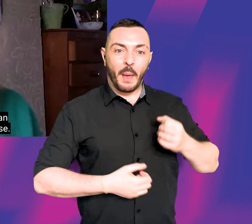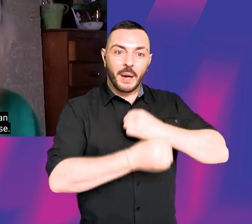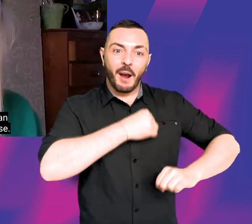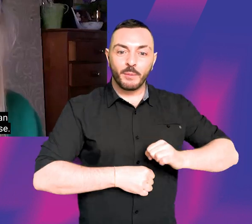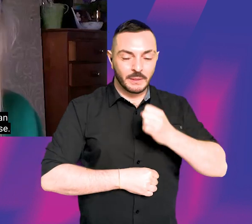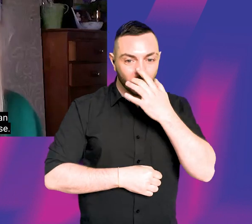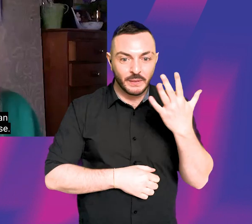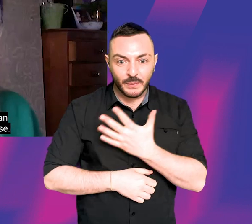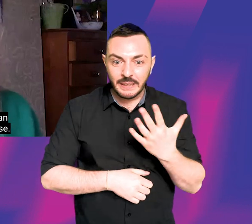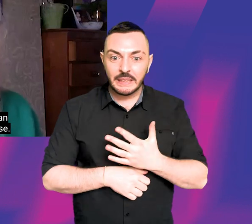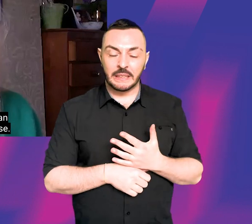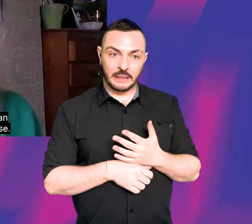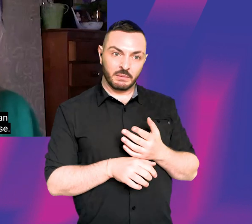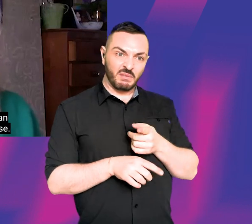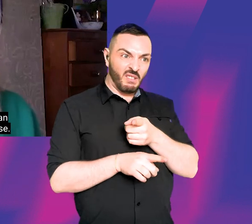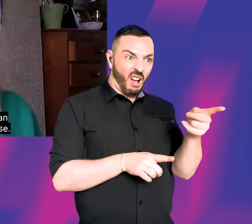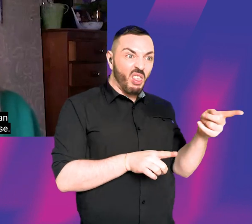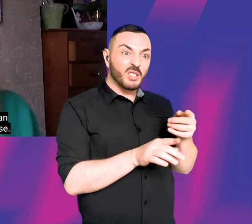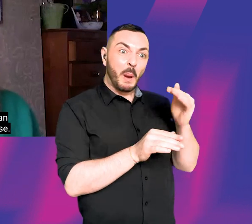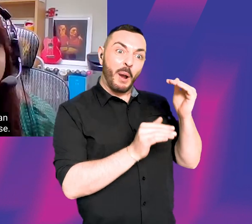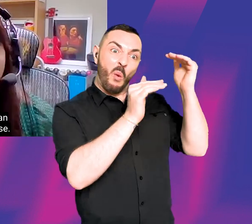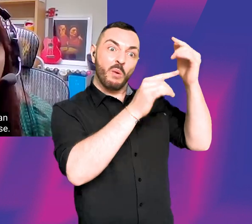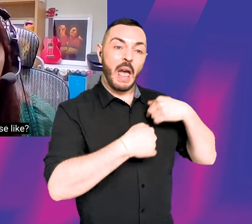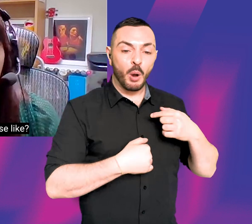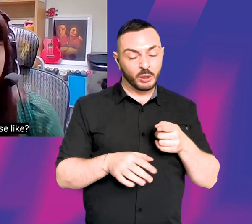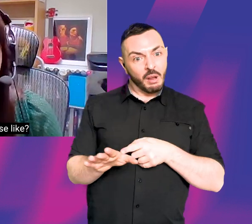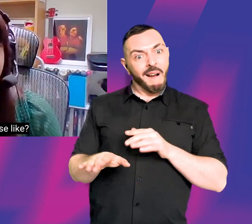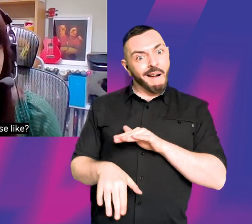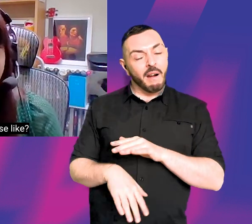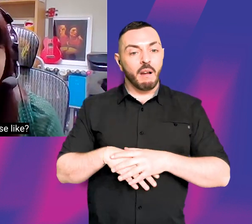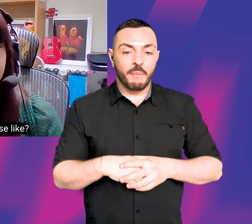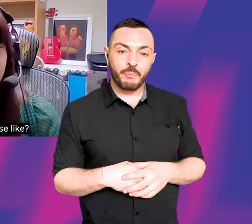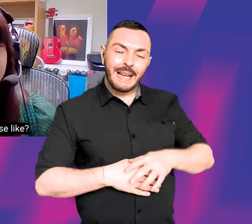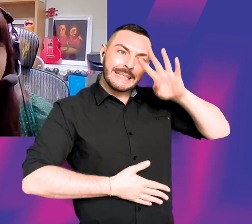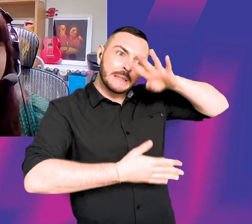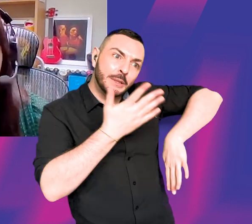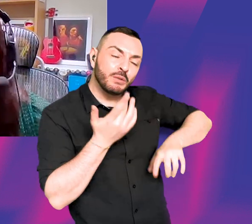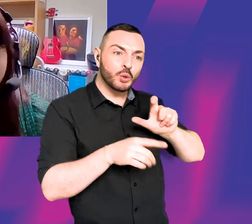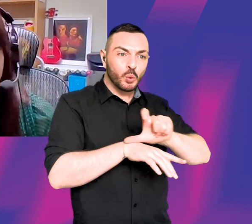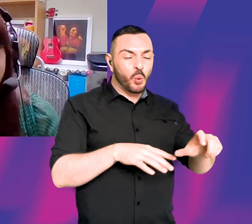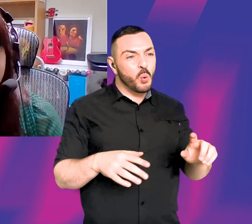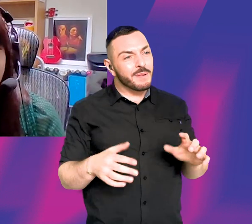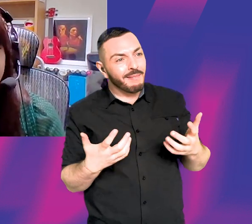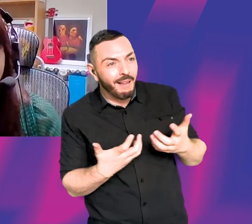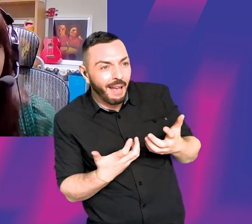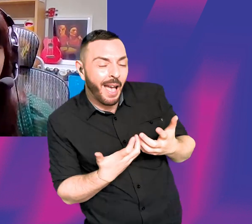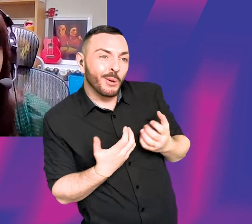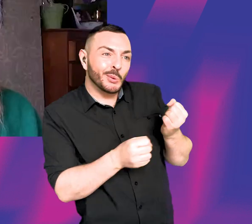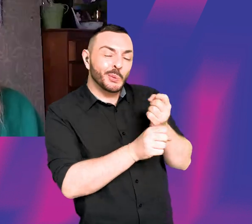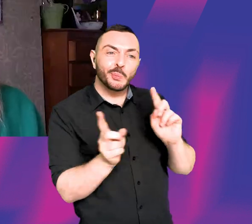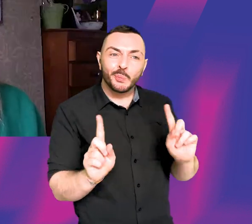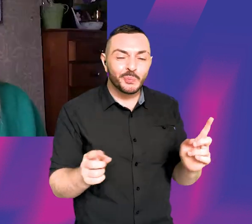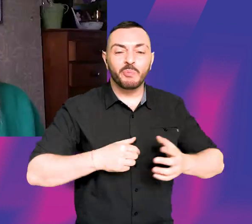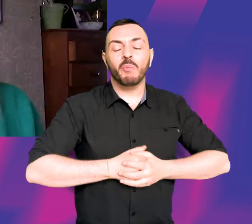which was quite a lot younger than most of the other people on the course. And what was the experience on the course like? What sort of things did you end up doing?